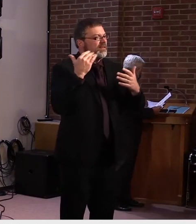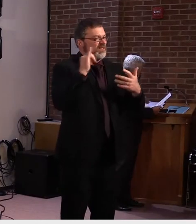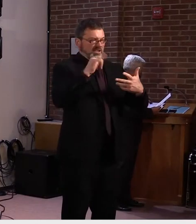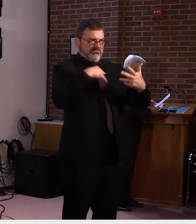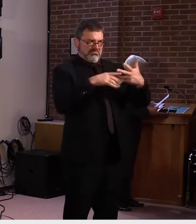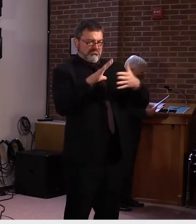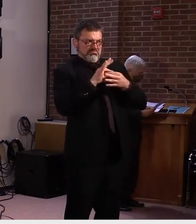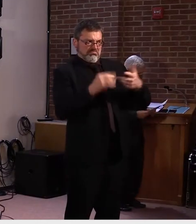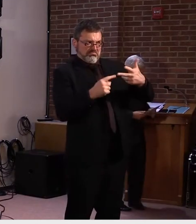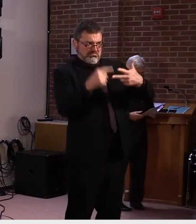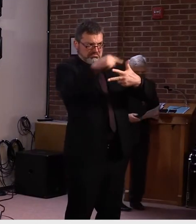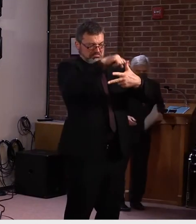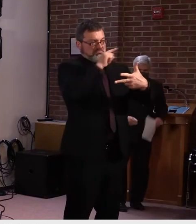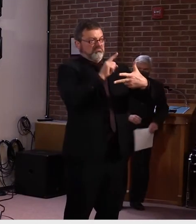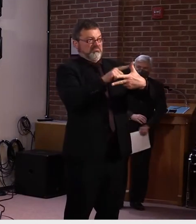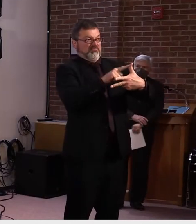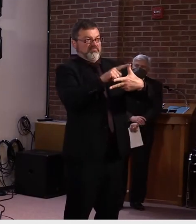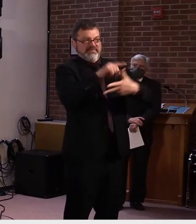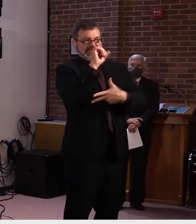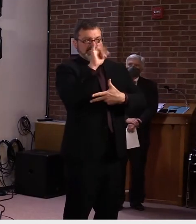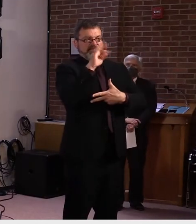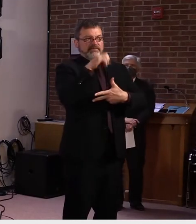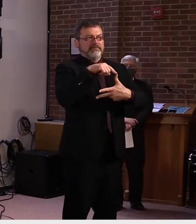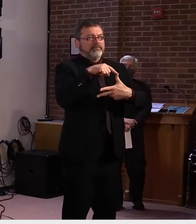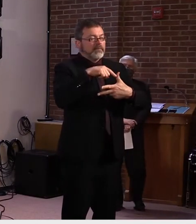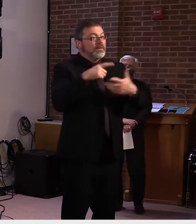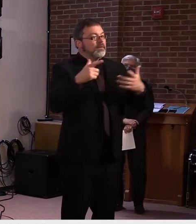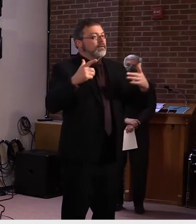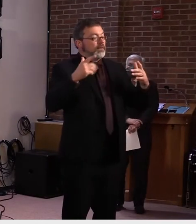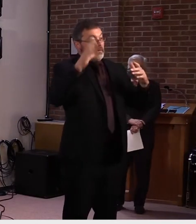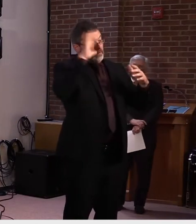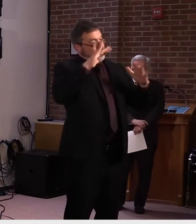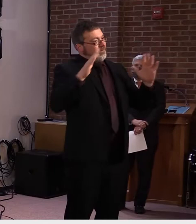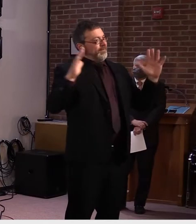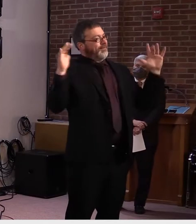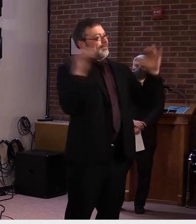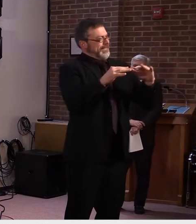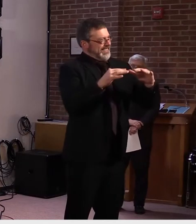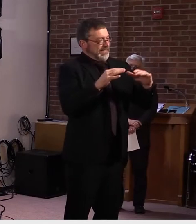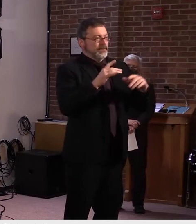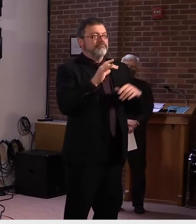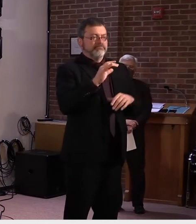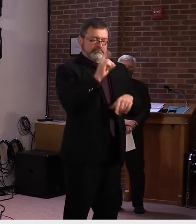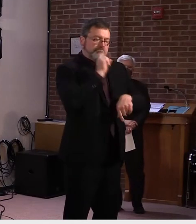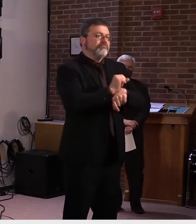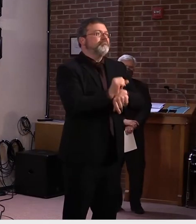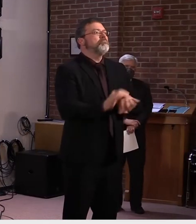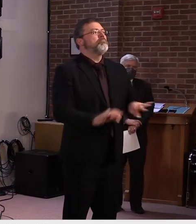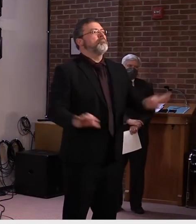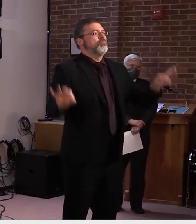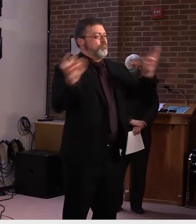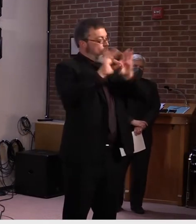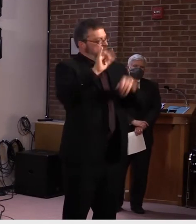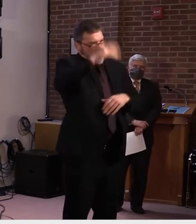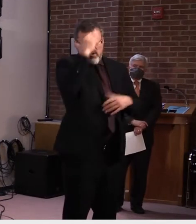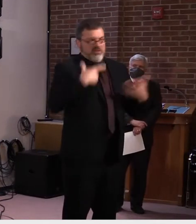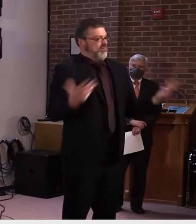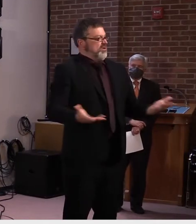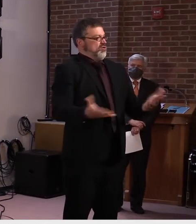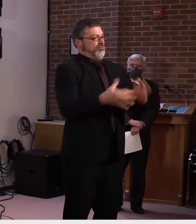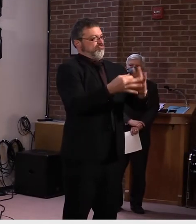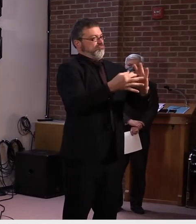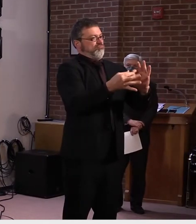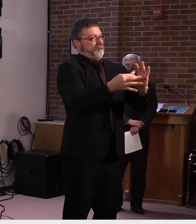First, prioritizing in-person learning is something we've talked about a lot of the last few weeks and has the full support of Dr.